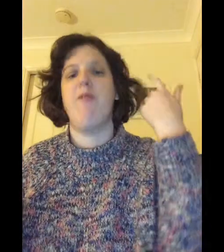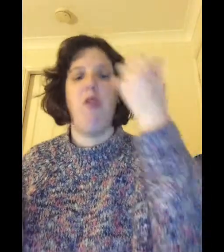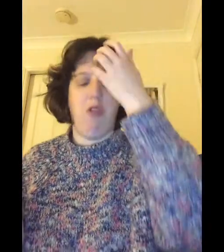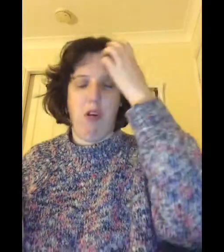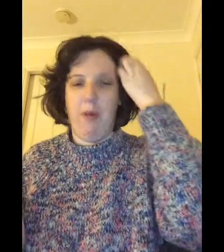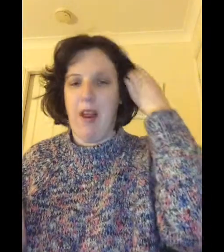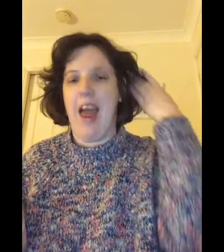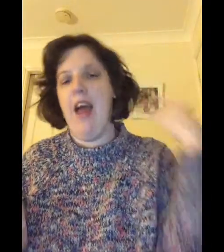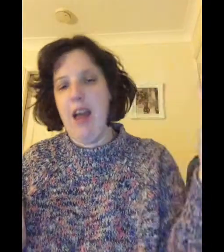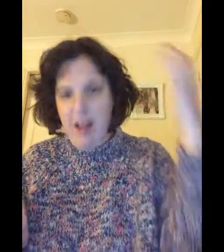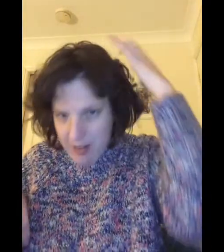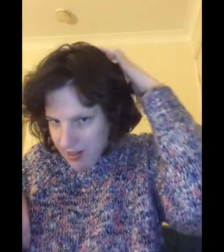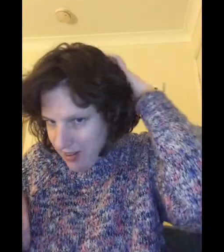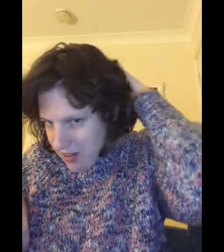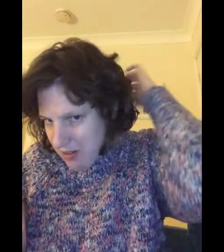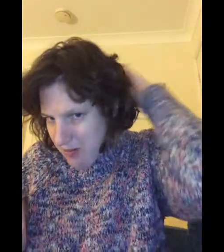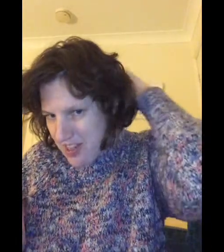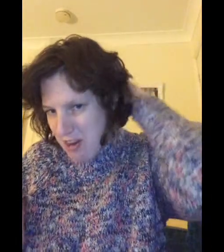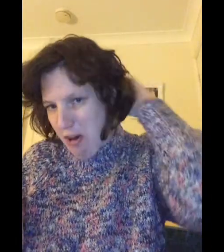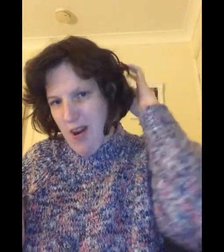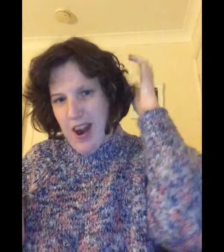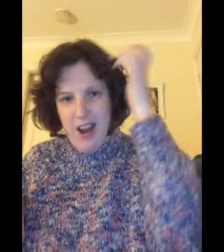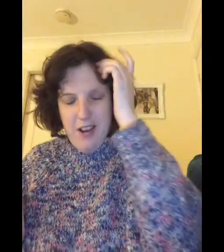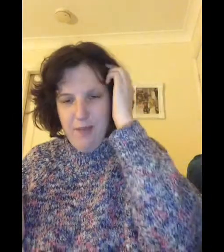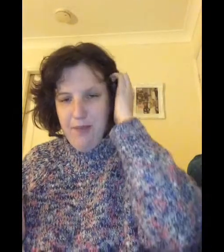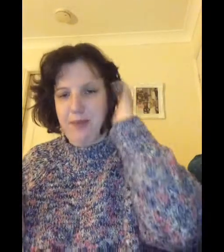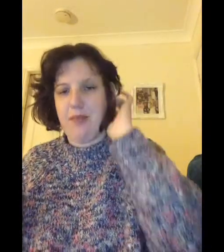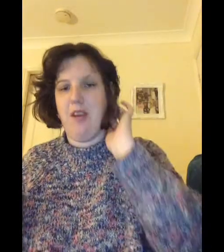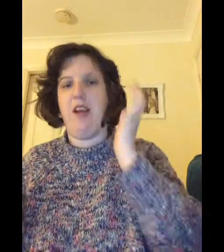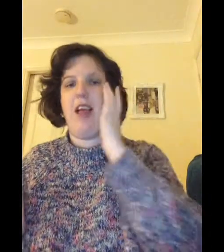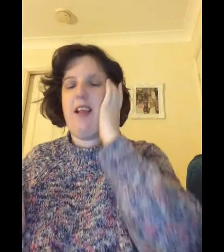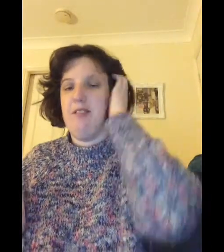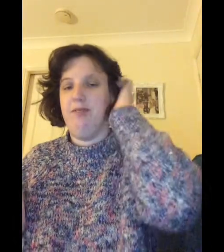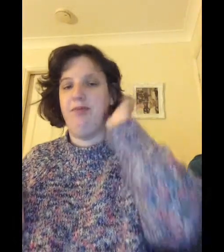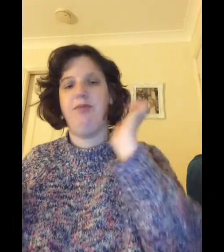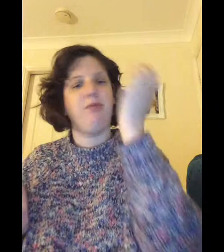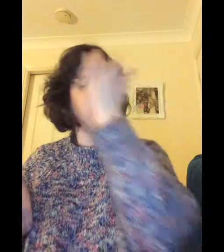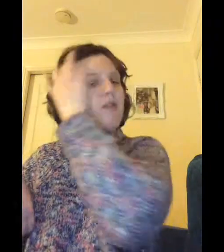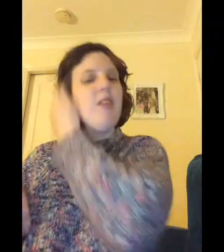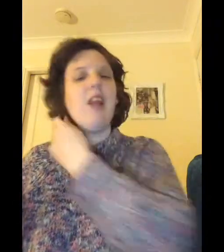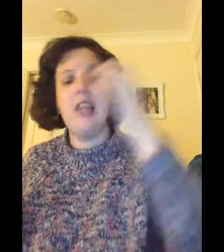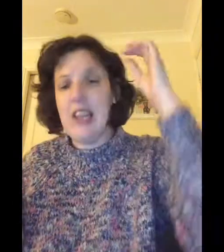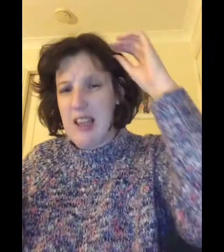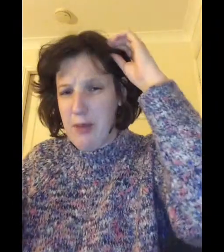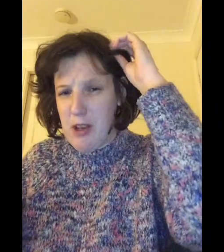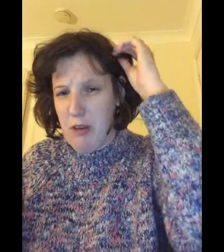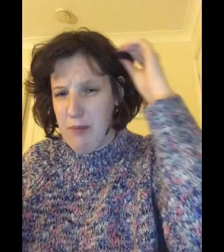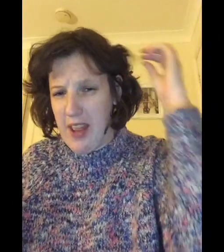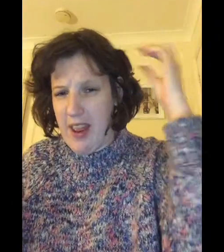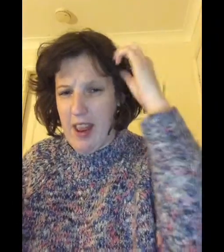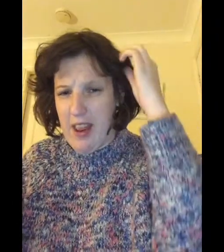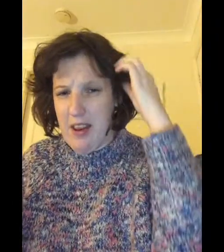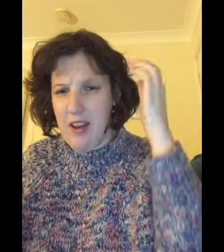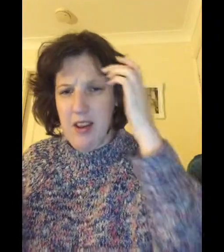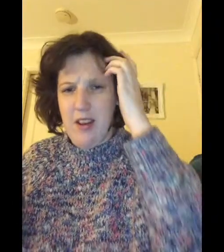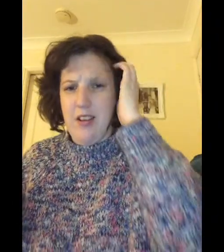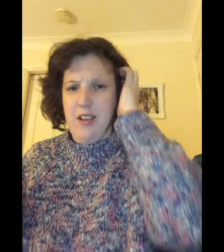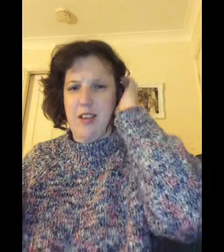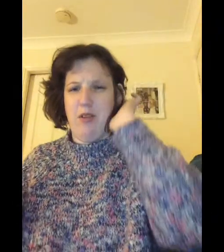mucked up me hair it's all right okay lily's been doing me hair so